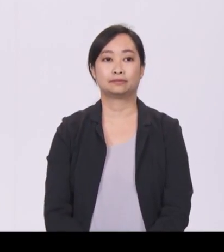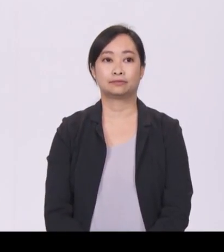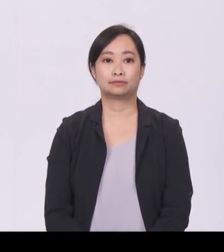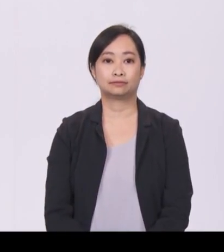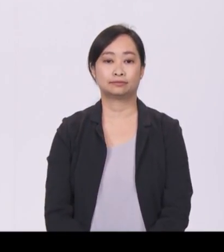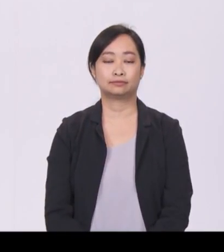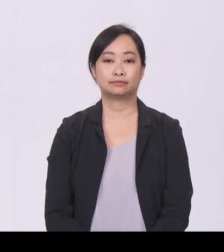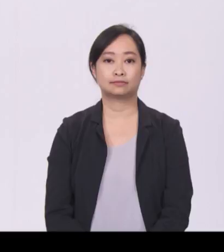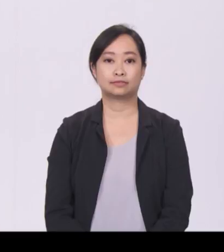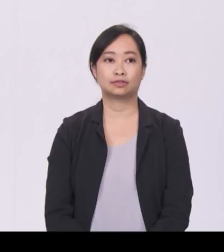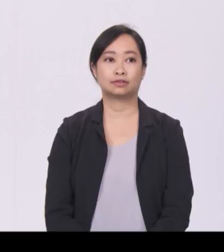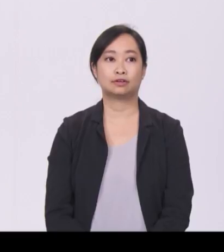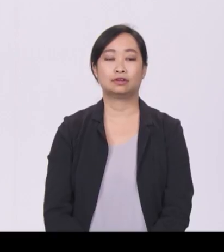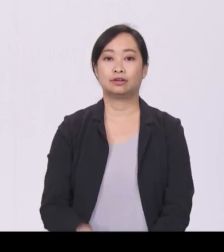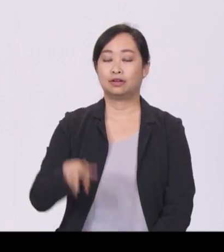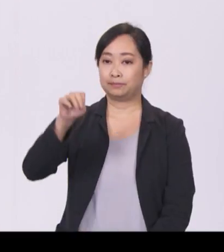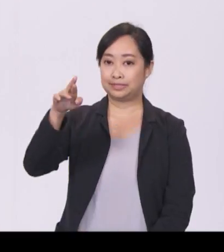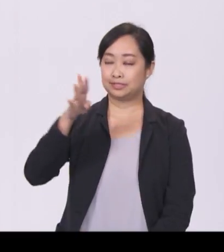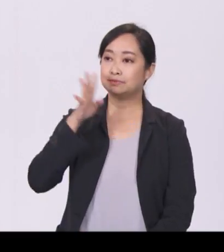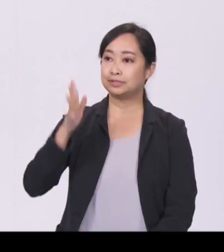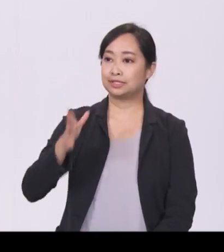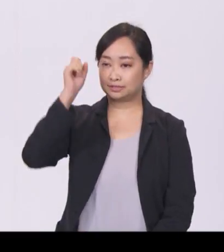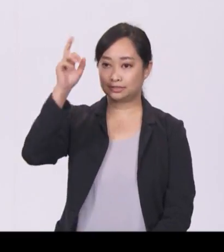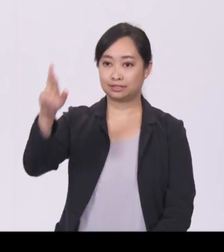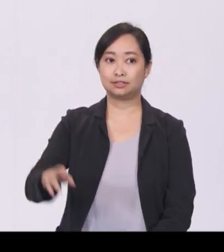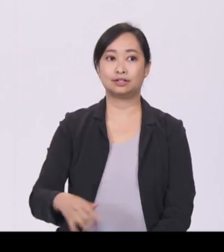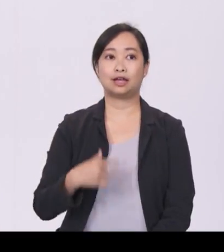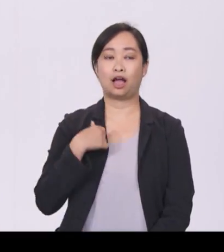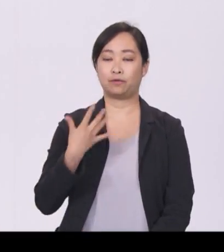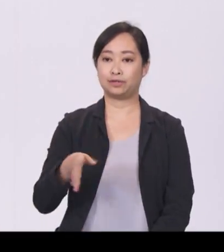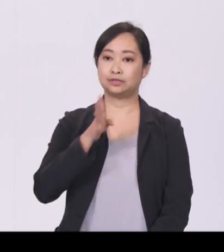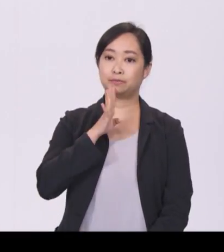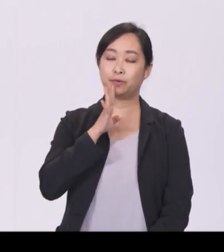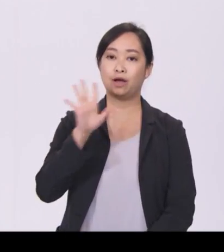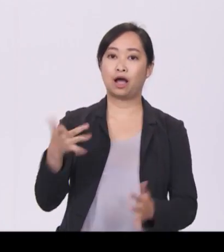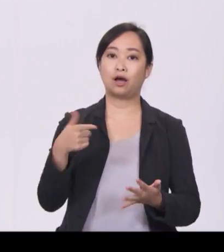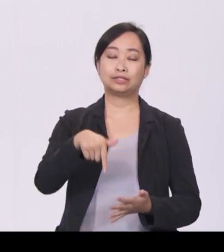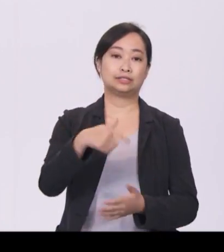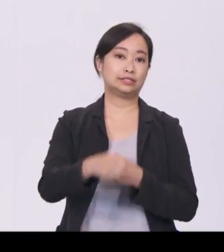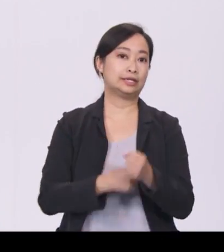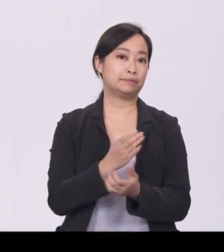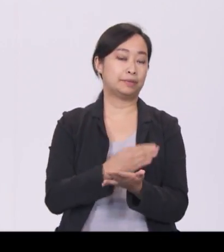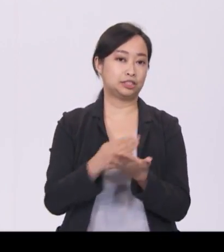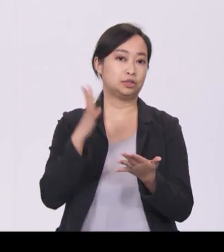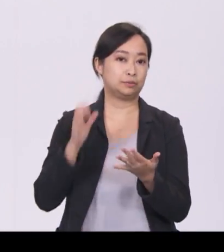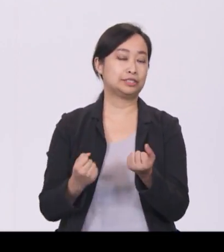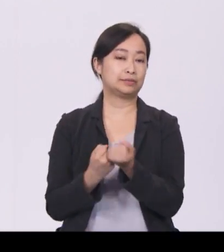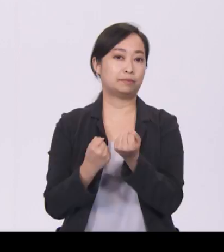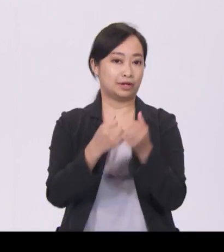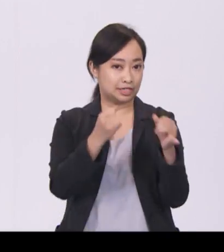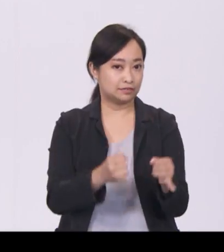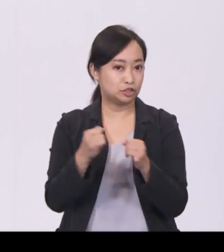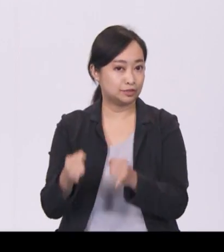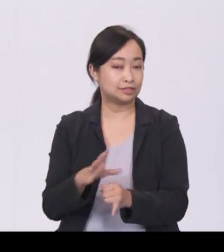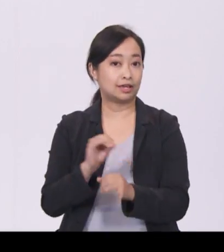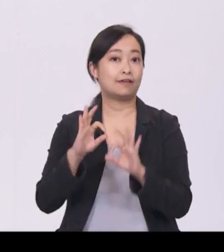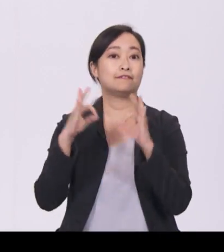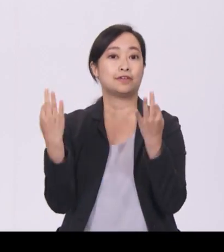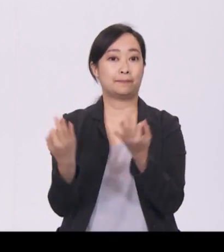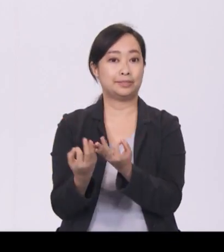Mr Speaker Sir, I have spoken about how this Budget will support individuals and families, strengthen the